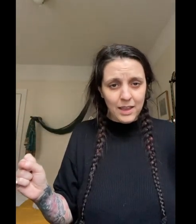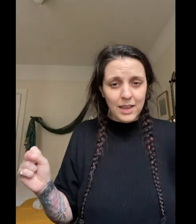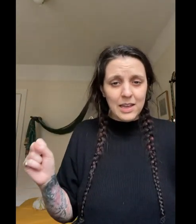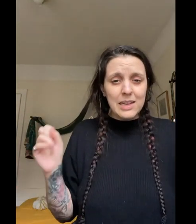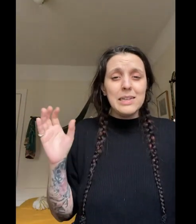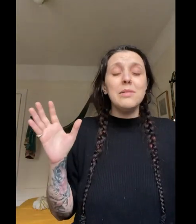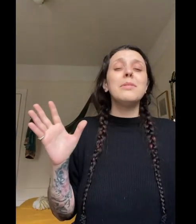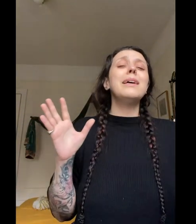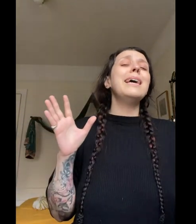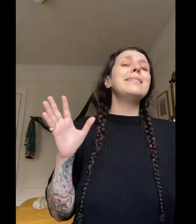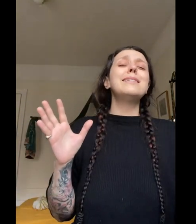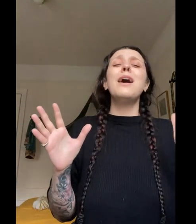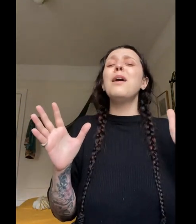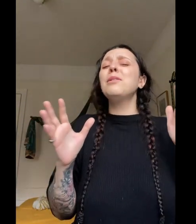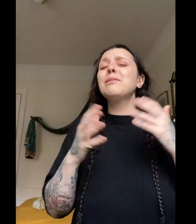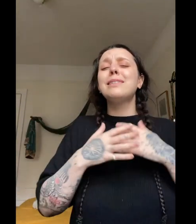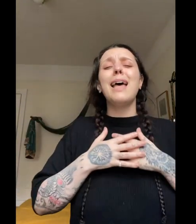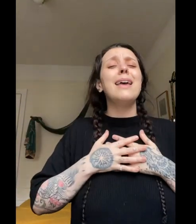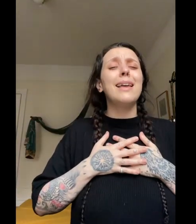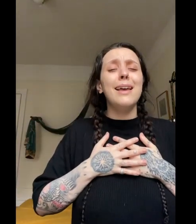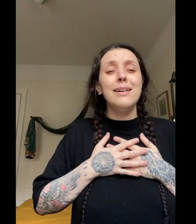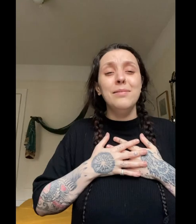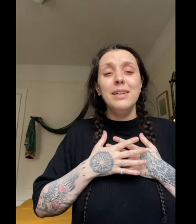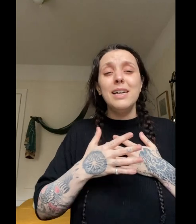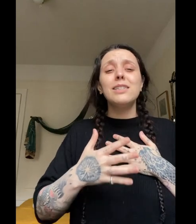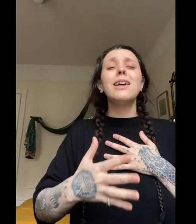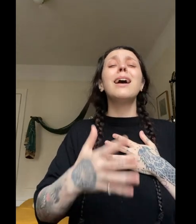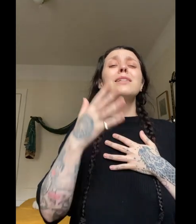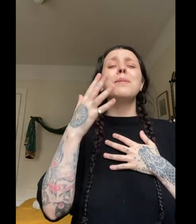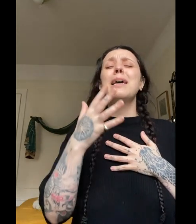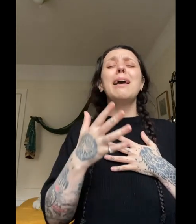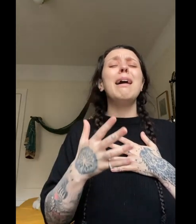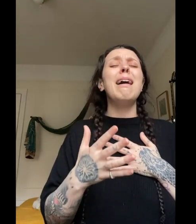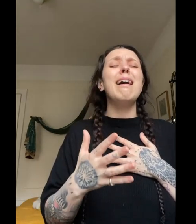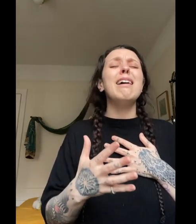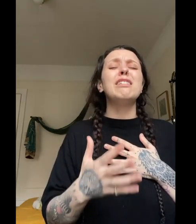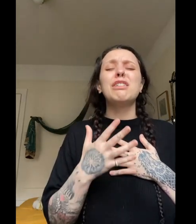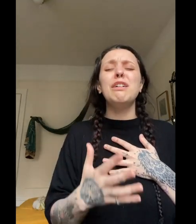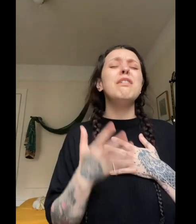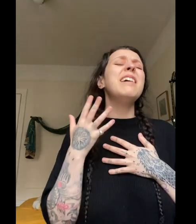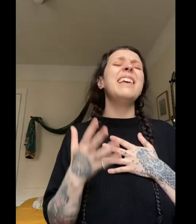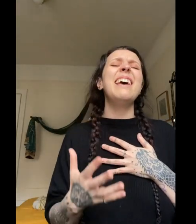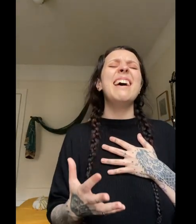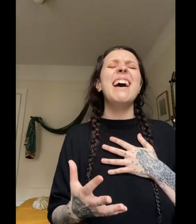Please don't take him just because you can